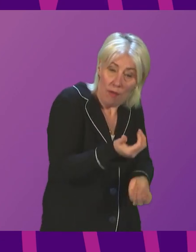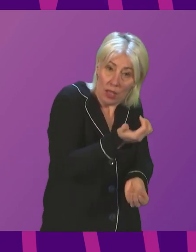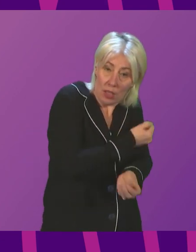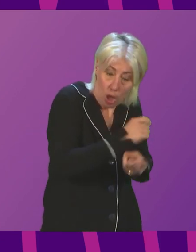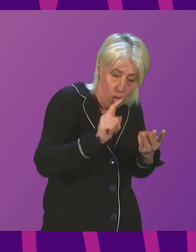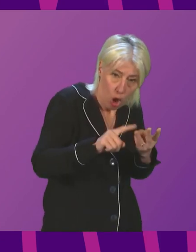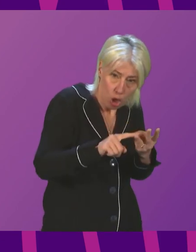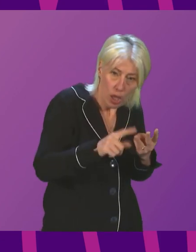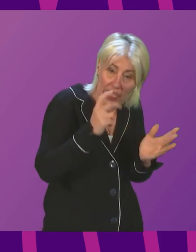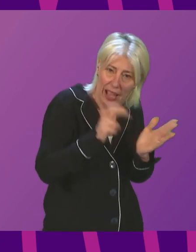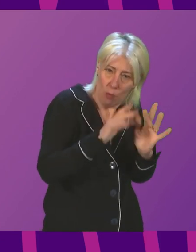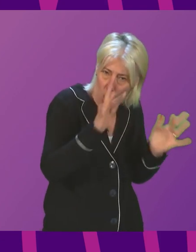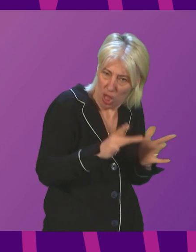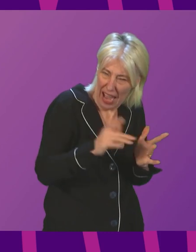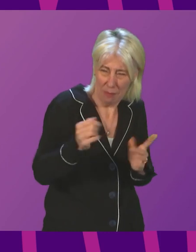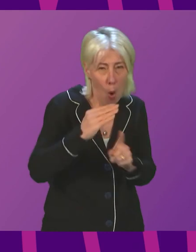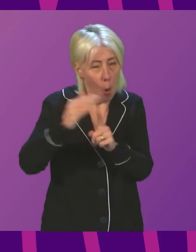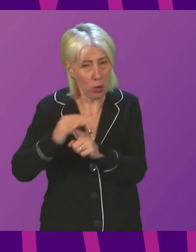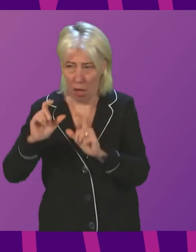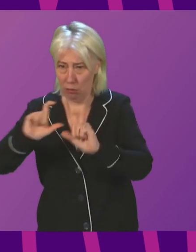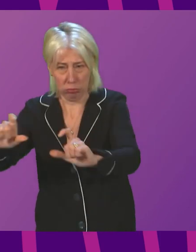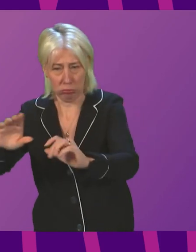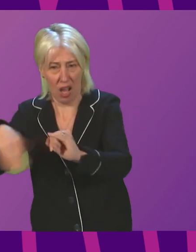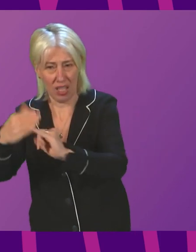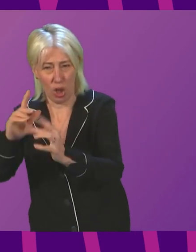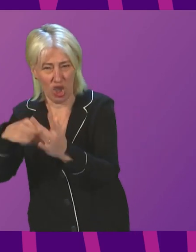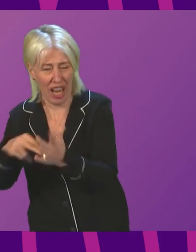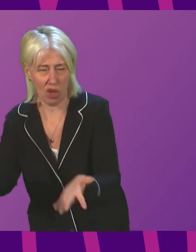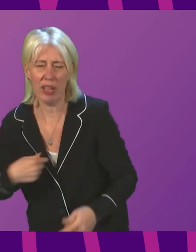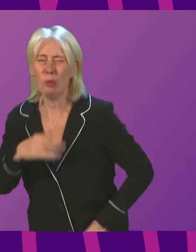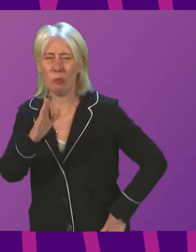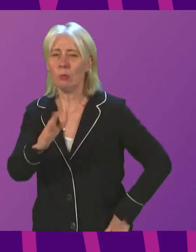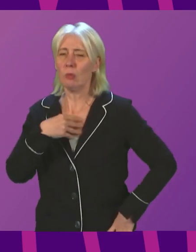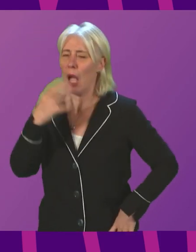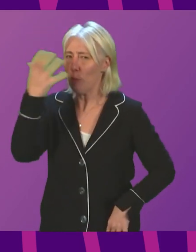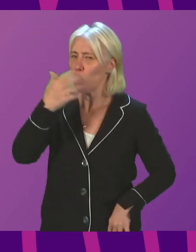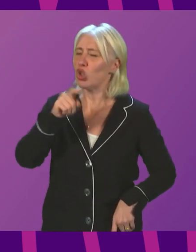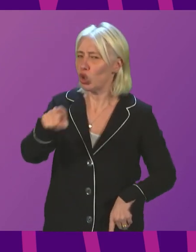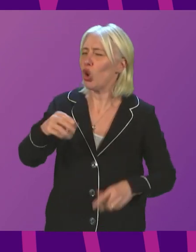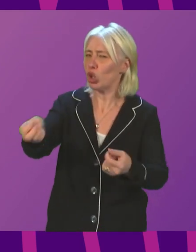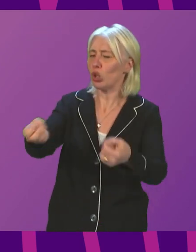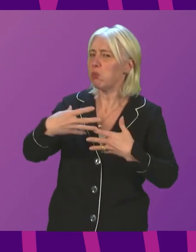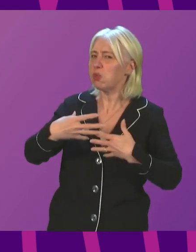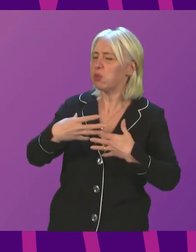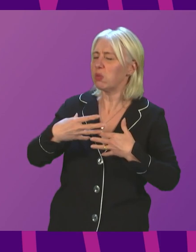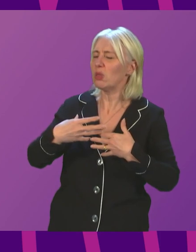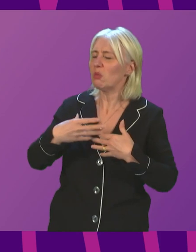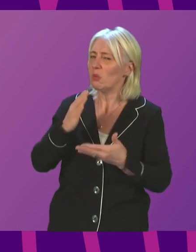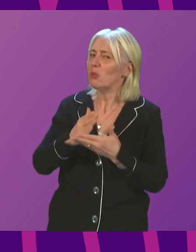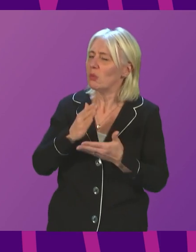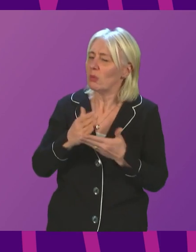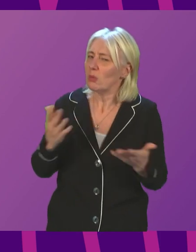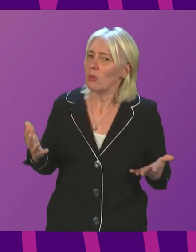booking online? Deputy First Minister. I am concerned by that information from Christine Graham, because certainly